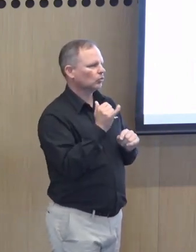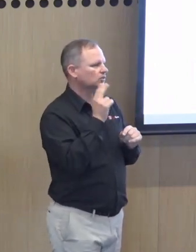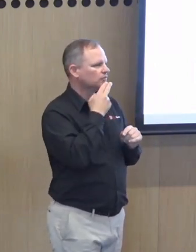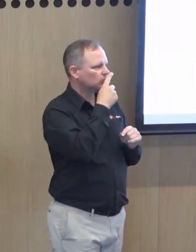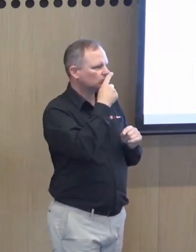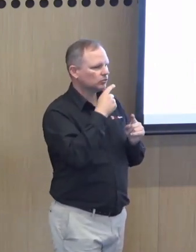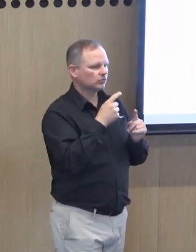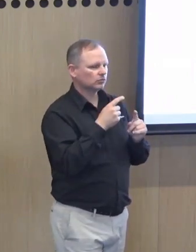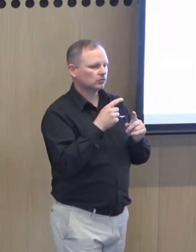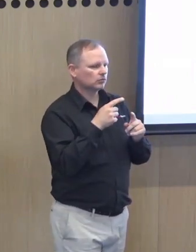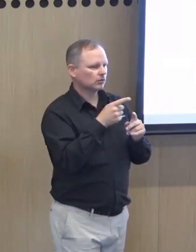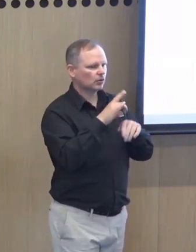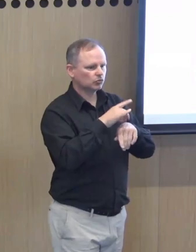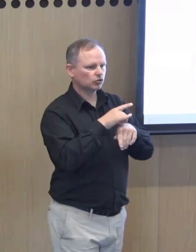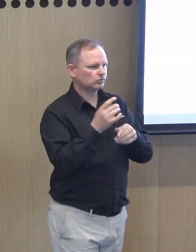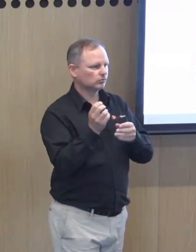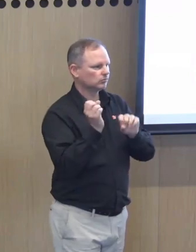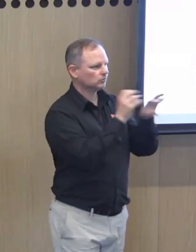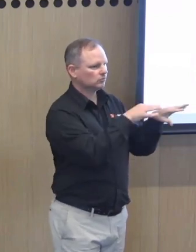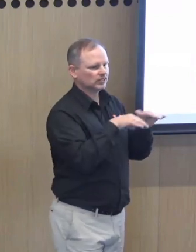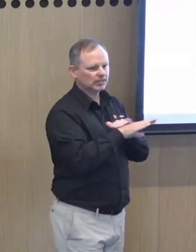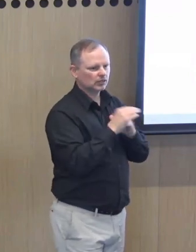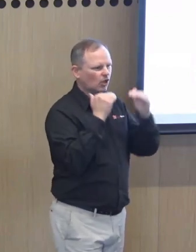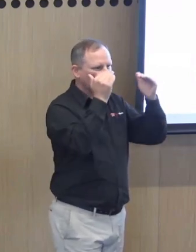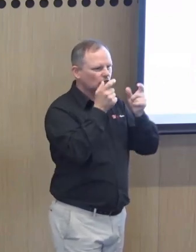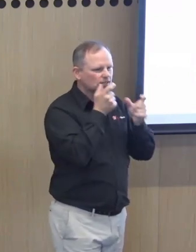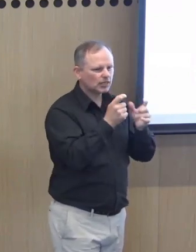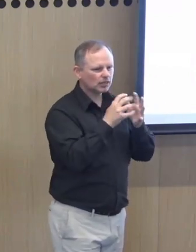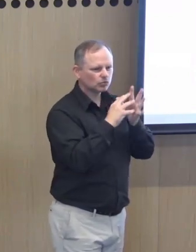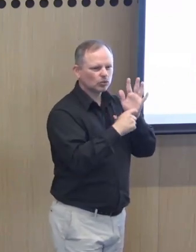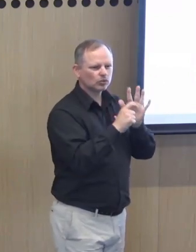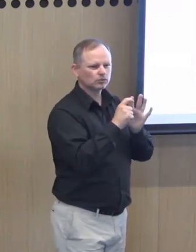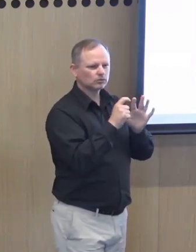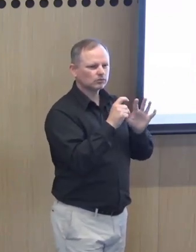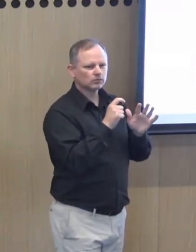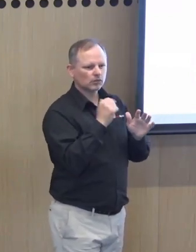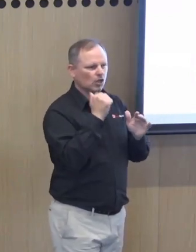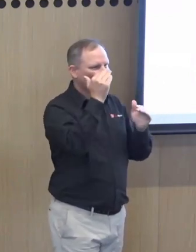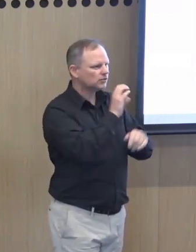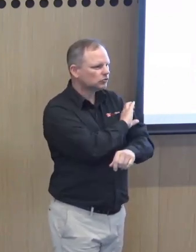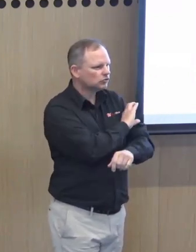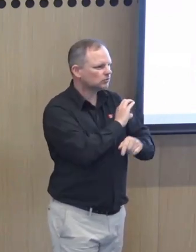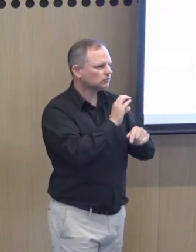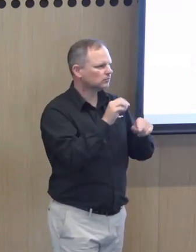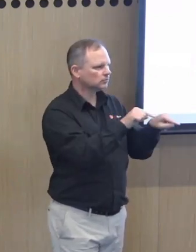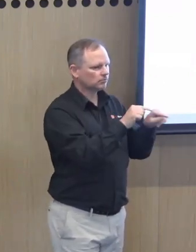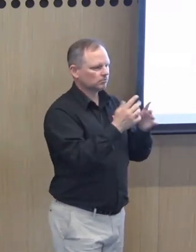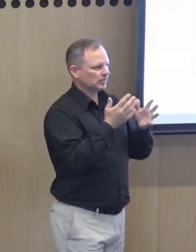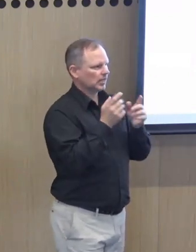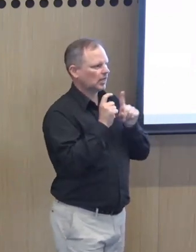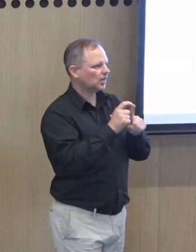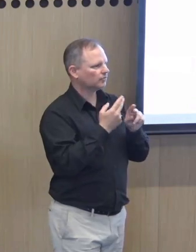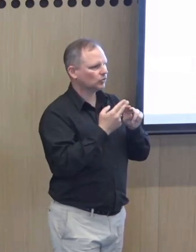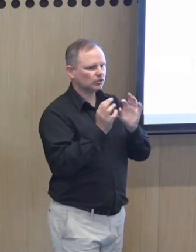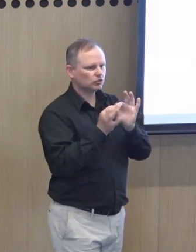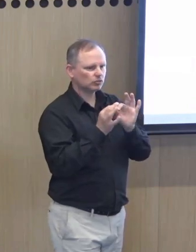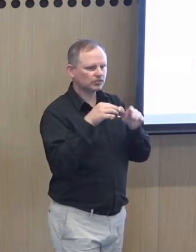system is lost. And I know that there's high care wards in hospitals as well, the high secure wards,